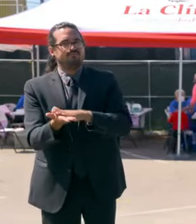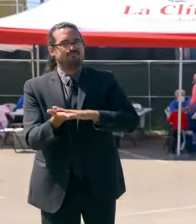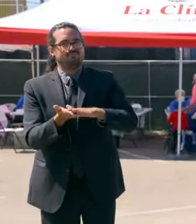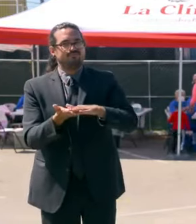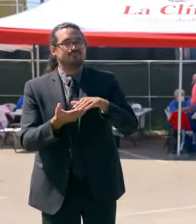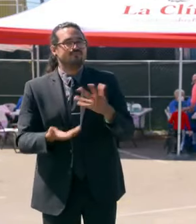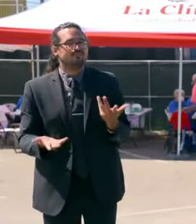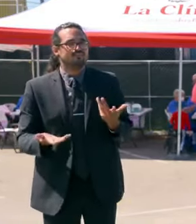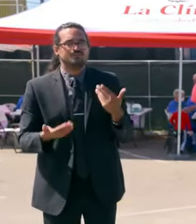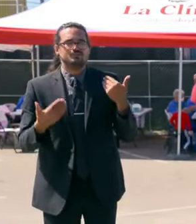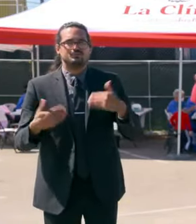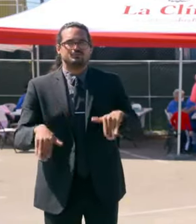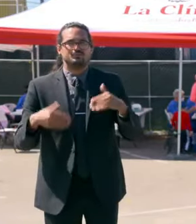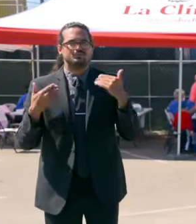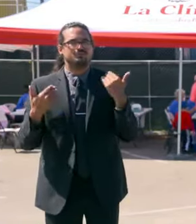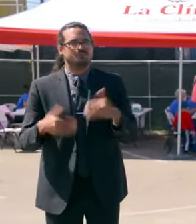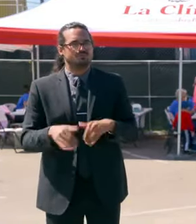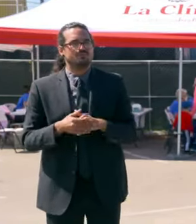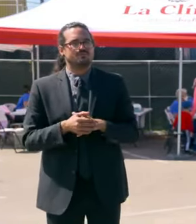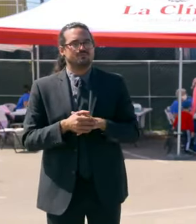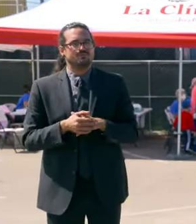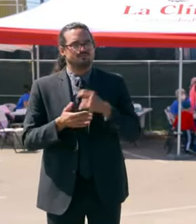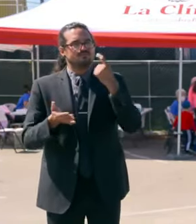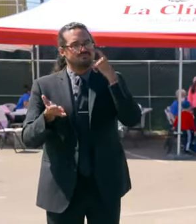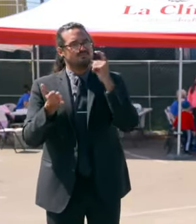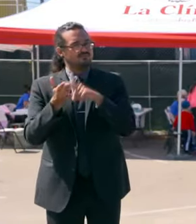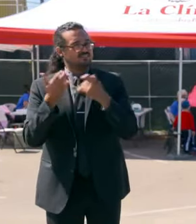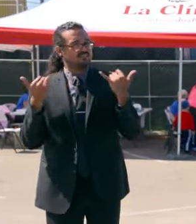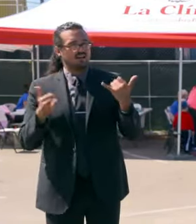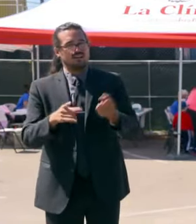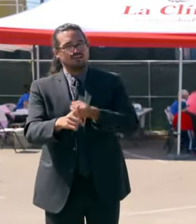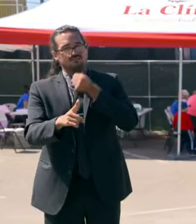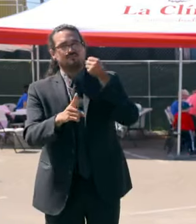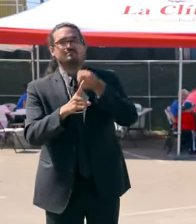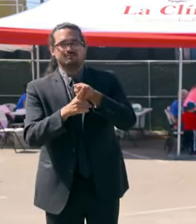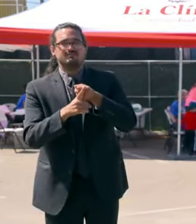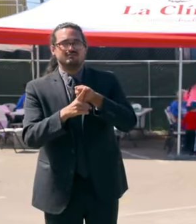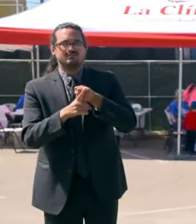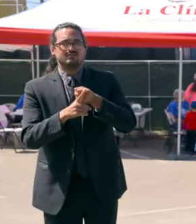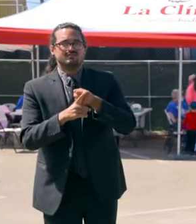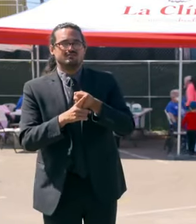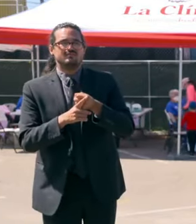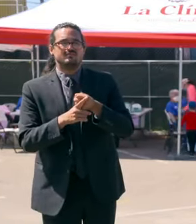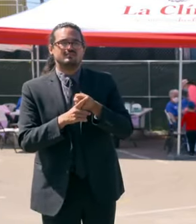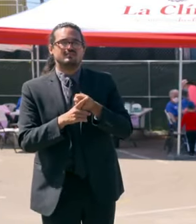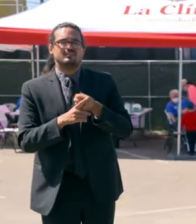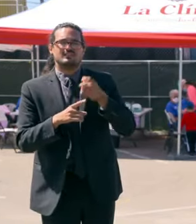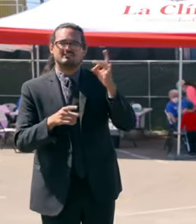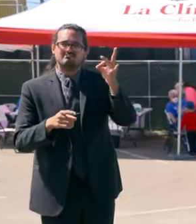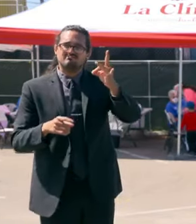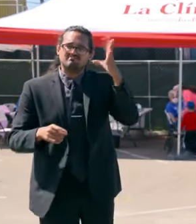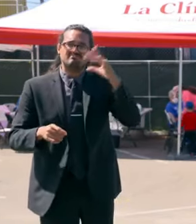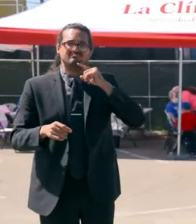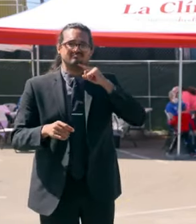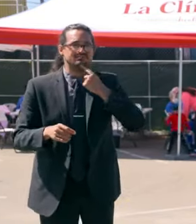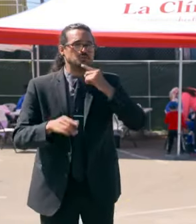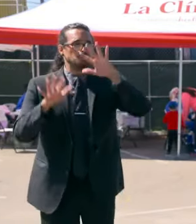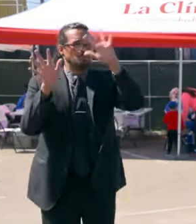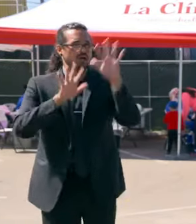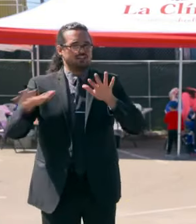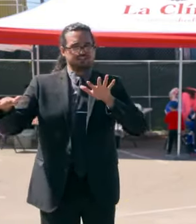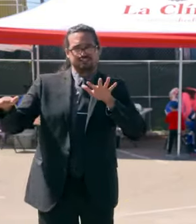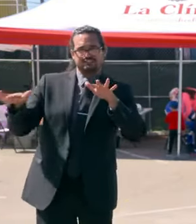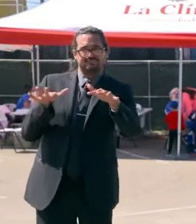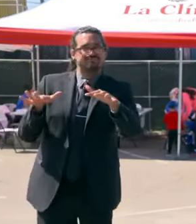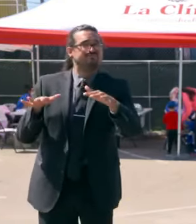we are experiencing extremes, extreme weather conditions that are precipitating these fires and creating fire conditions